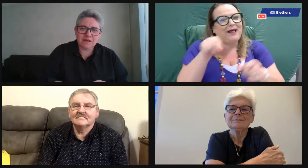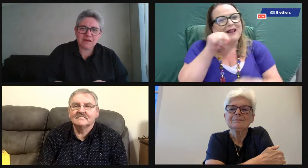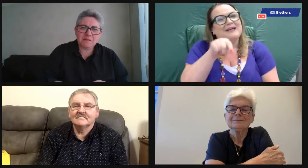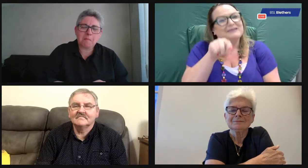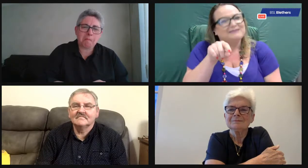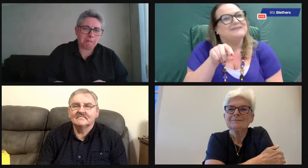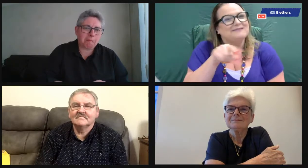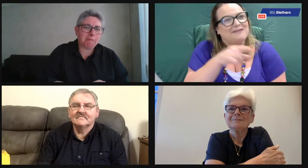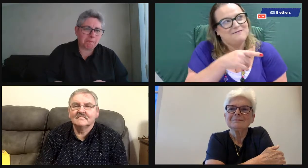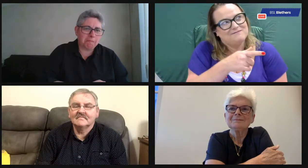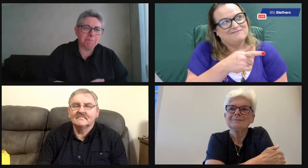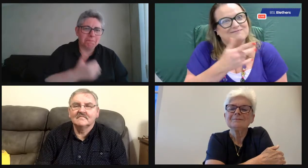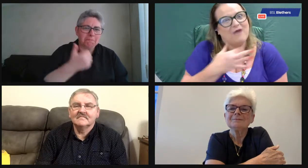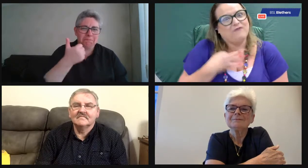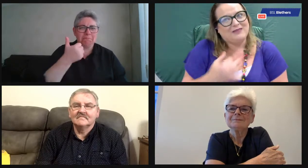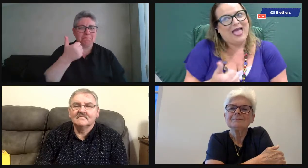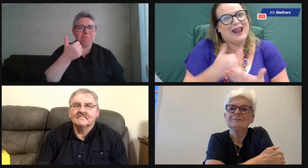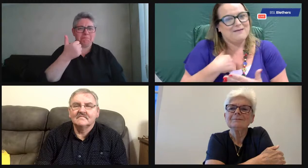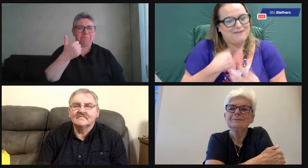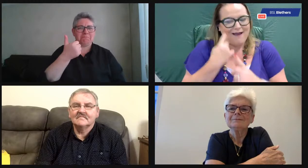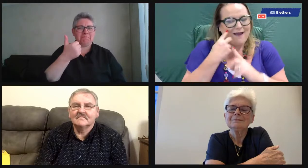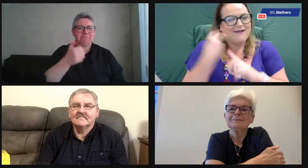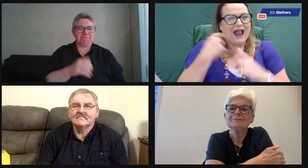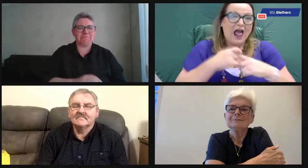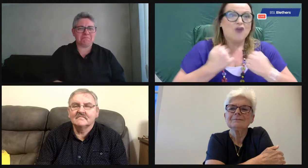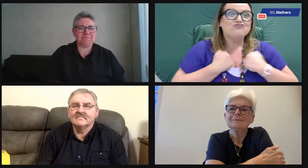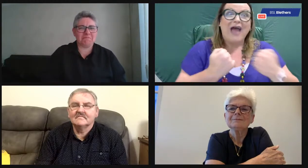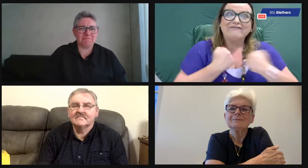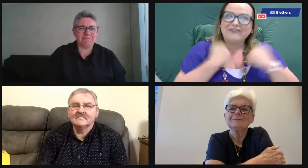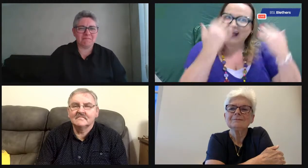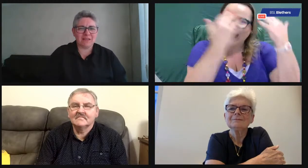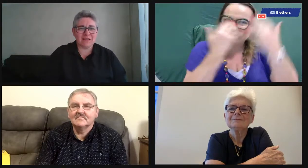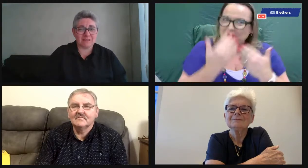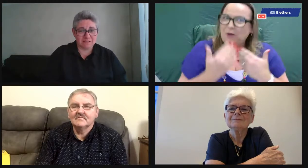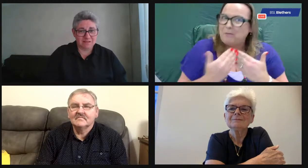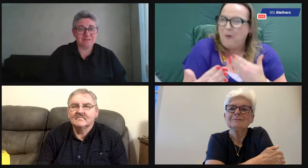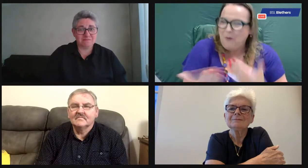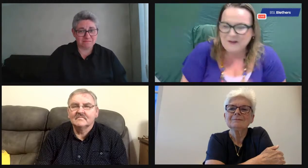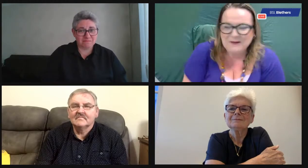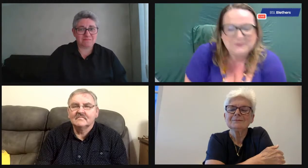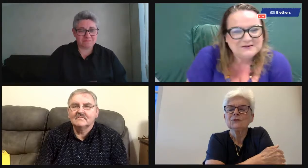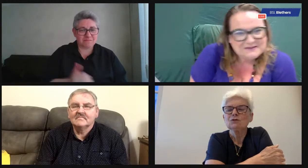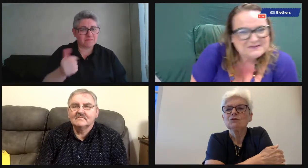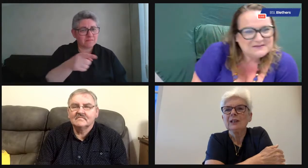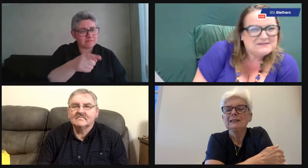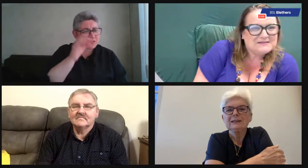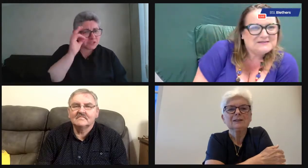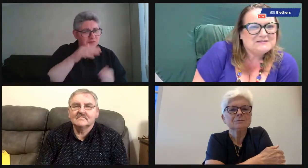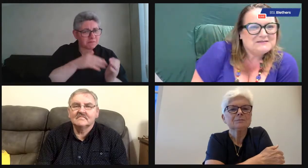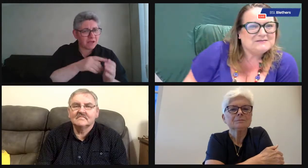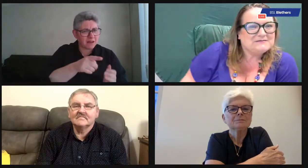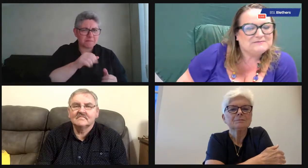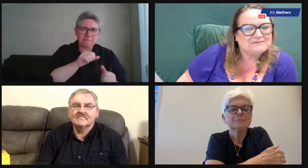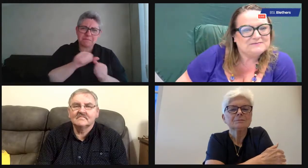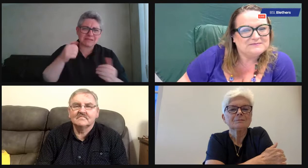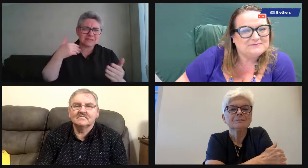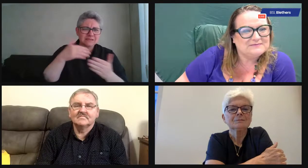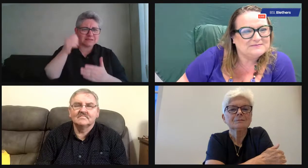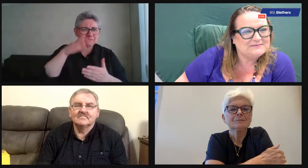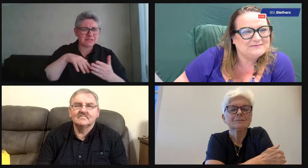people, older people. I'm always drawn to working with people. You know, especially when I reflect, I can see it's